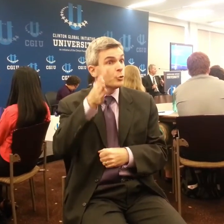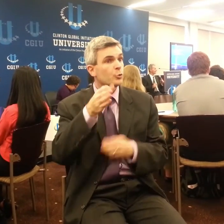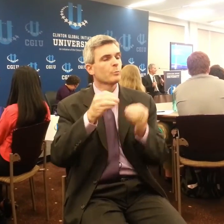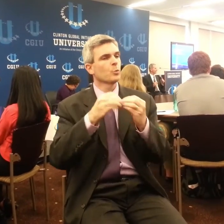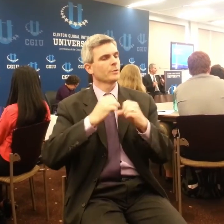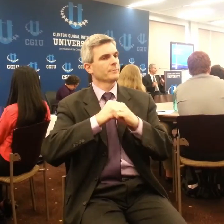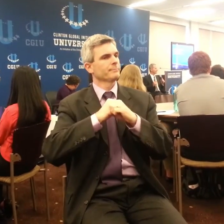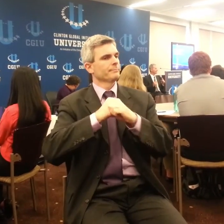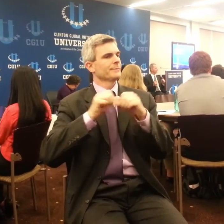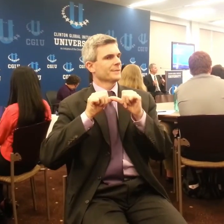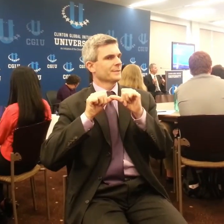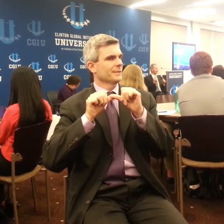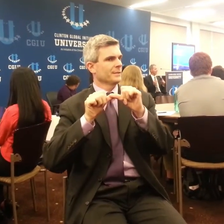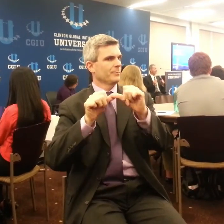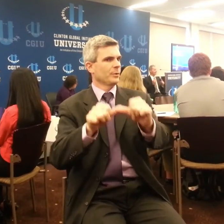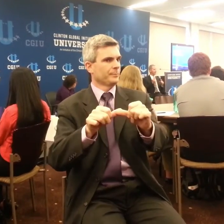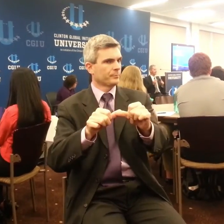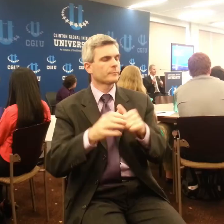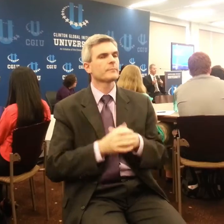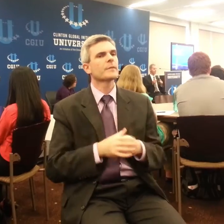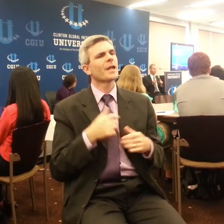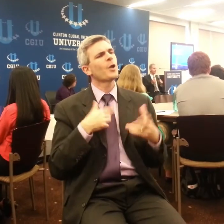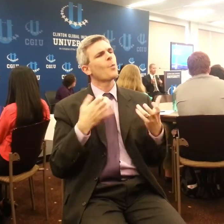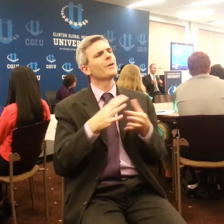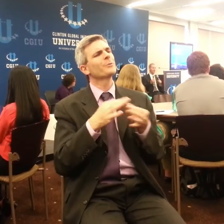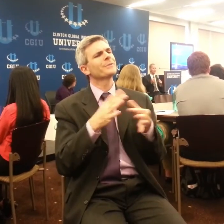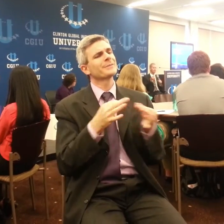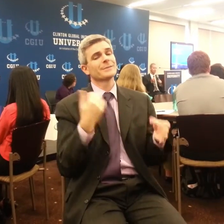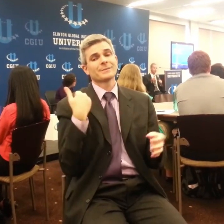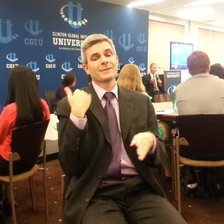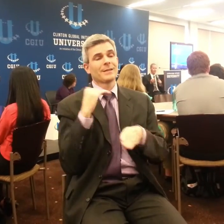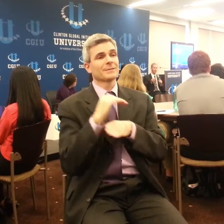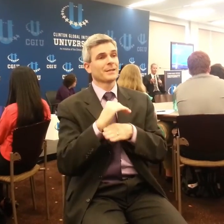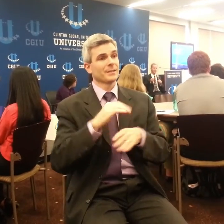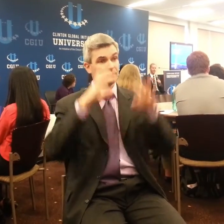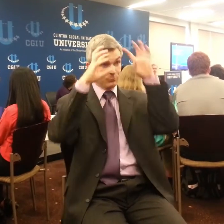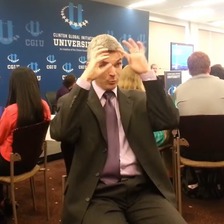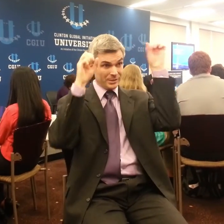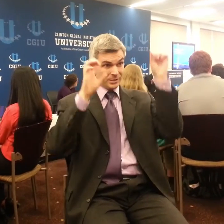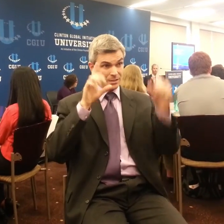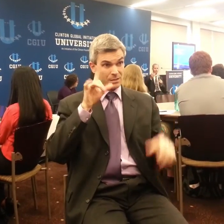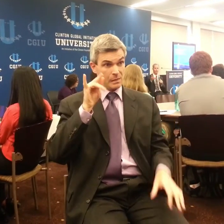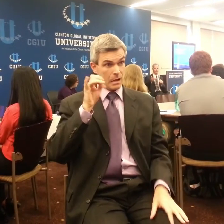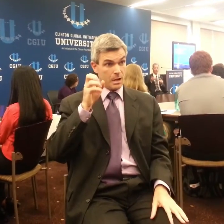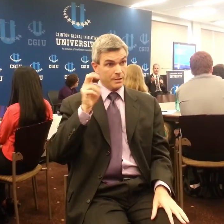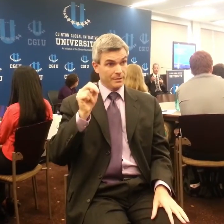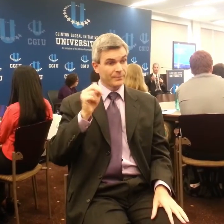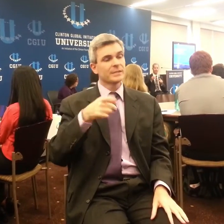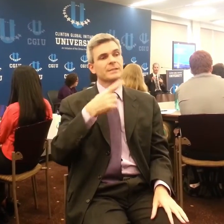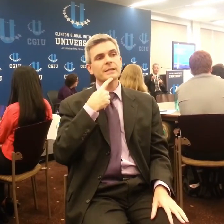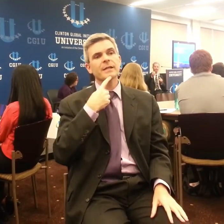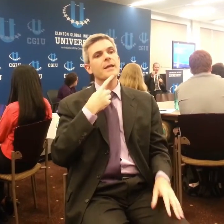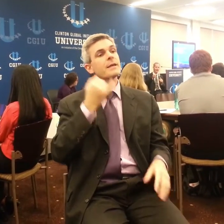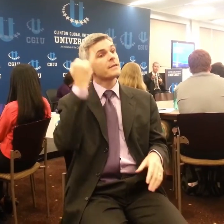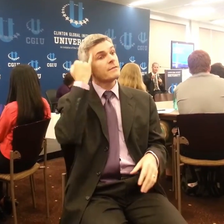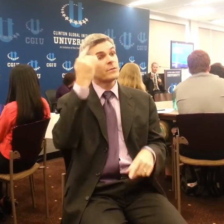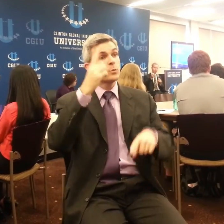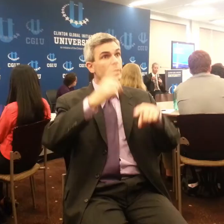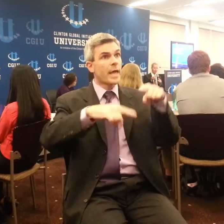and he said that you cannot address a problem, you cannot do something if you can't envision it. If you can't imagine a future,